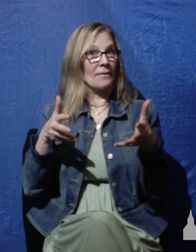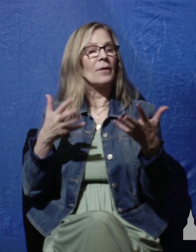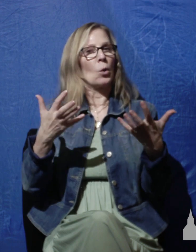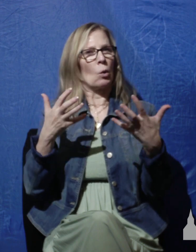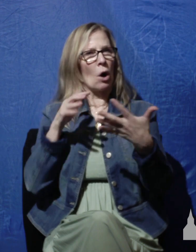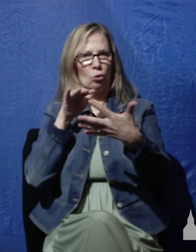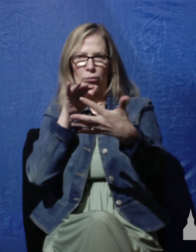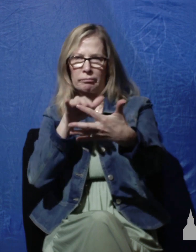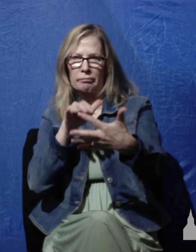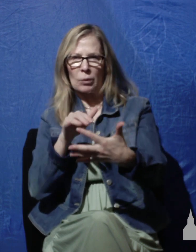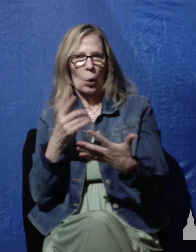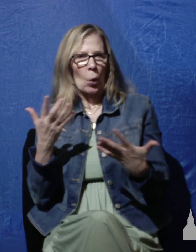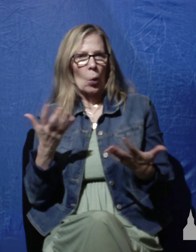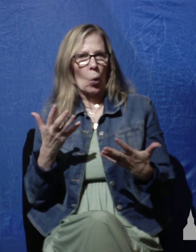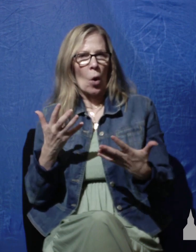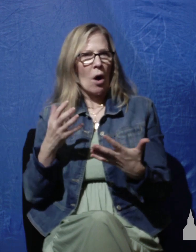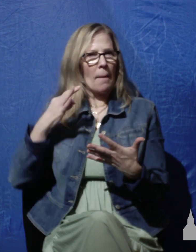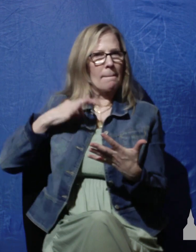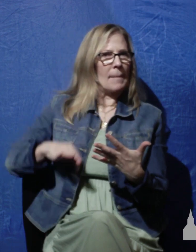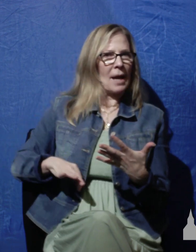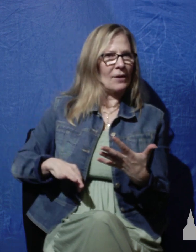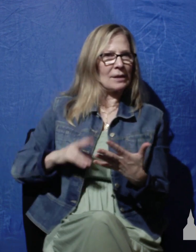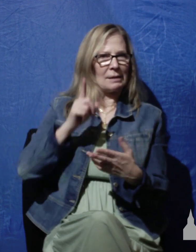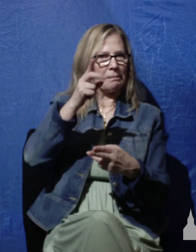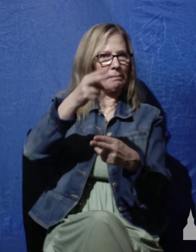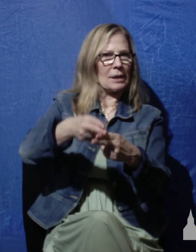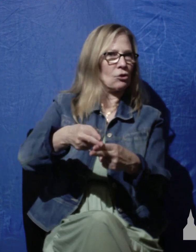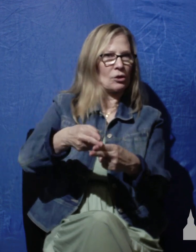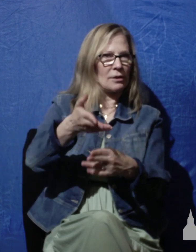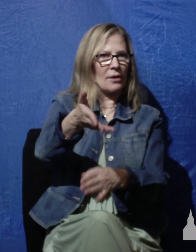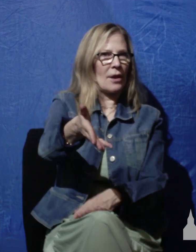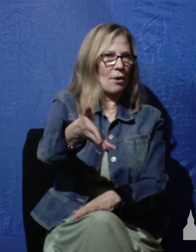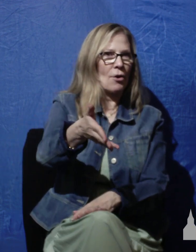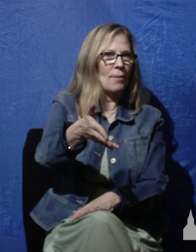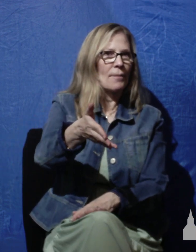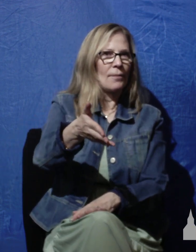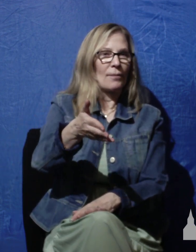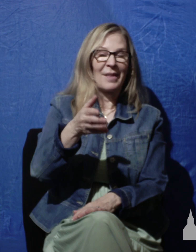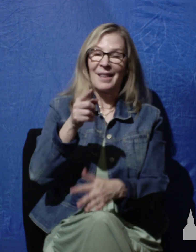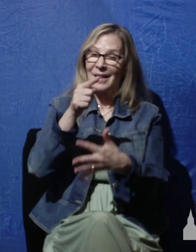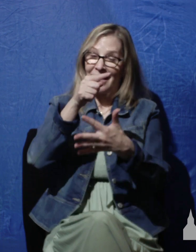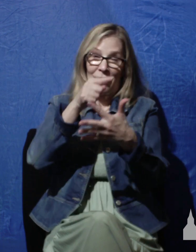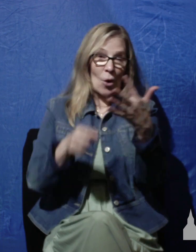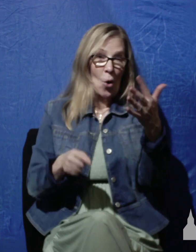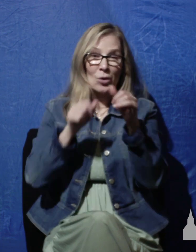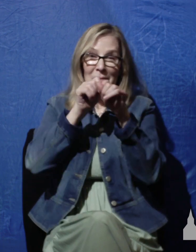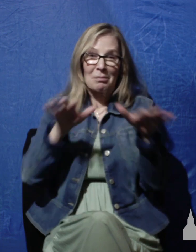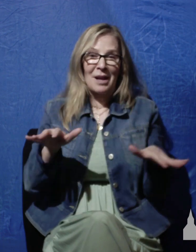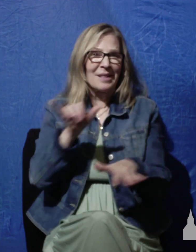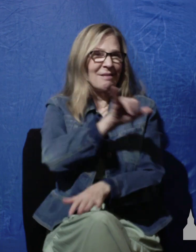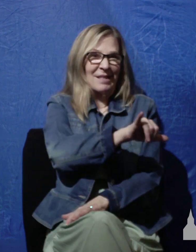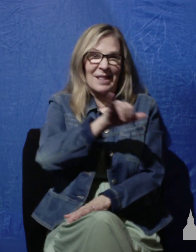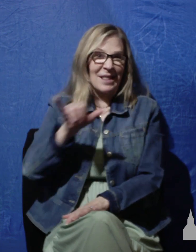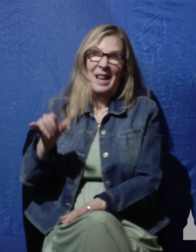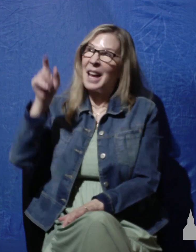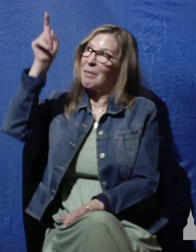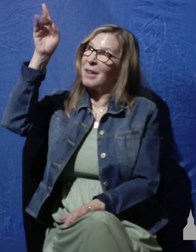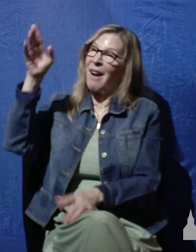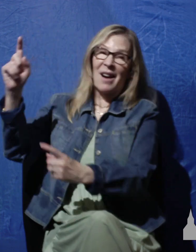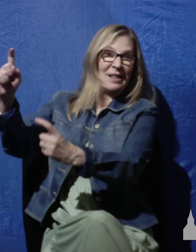those benefits that David mentions because folks in many cases these are the very same blessings that God has bestowed upon